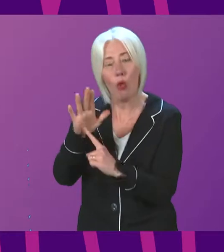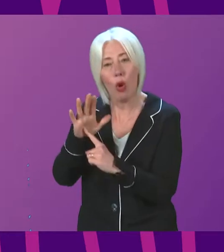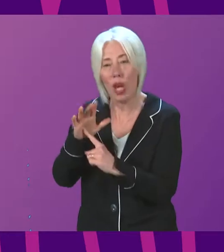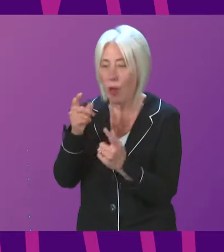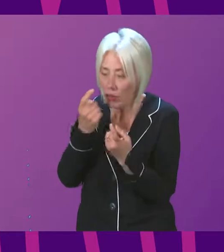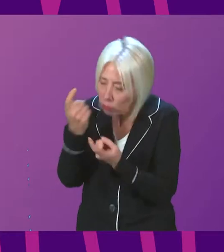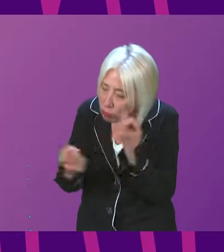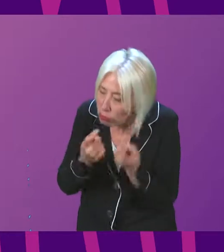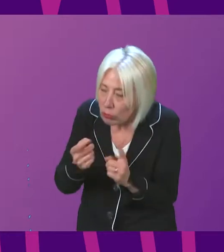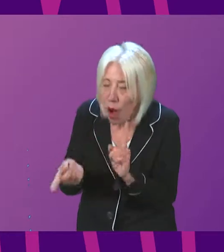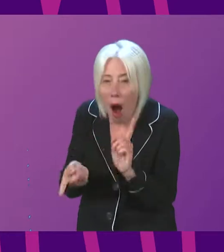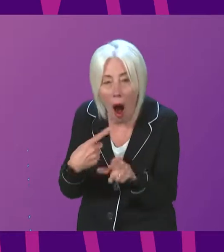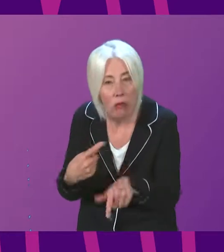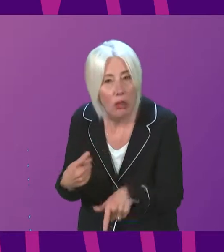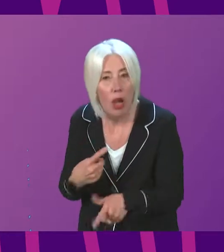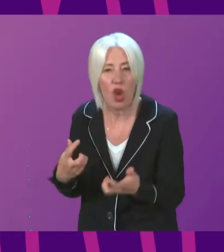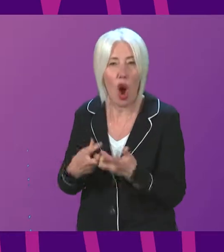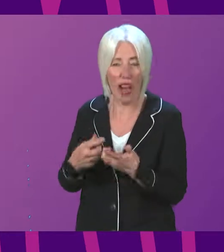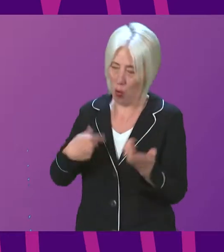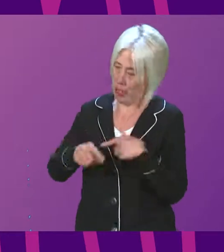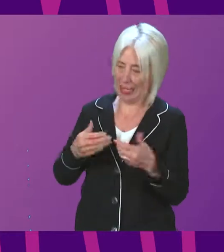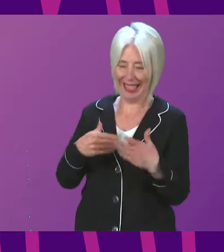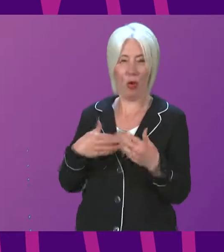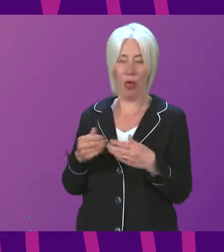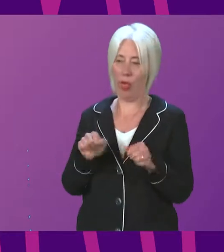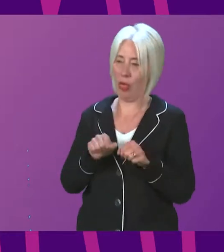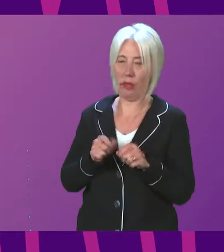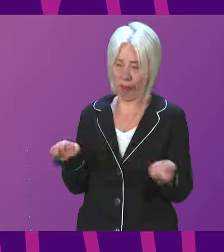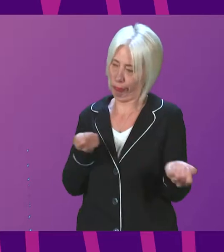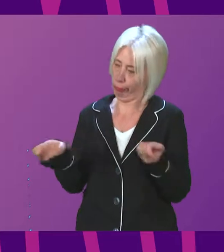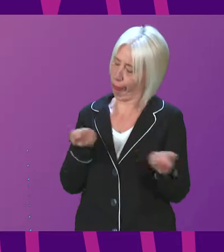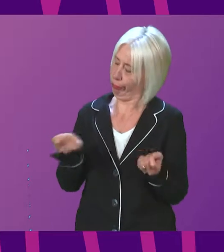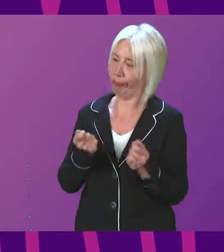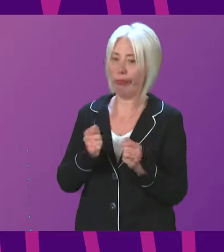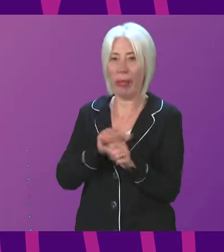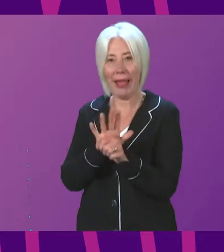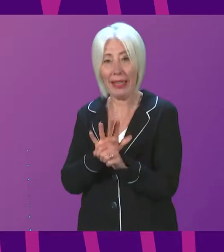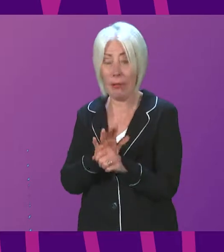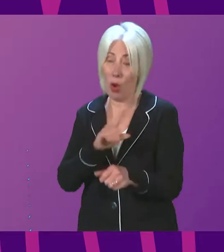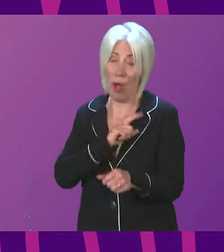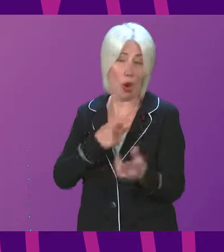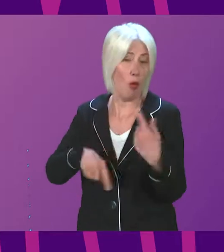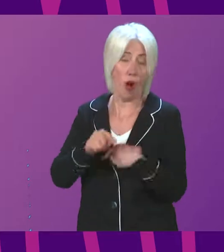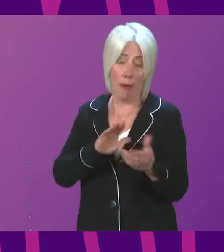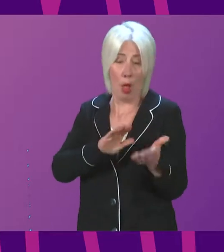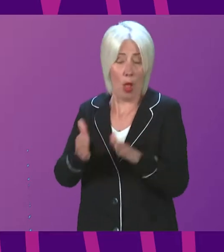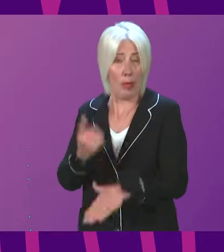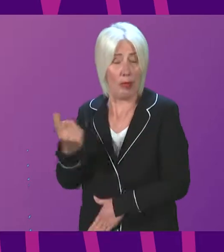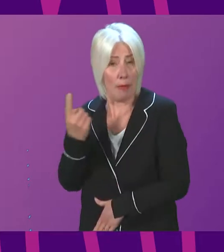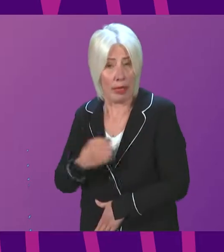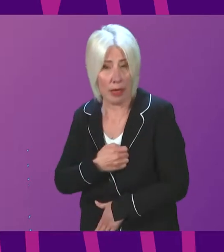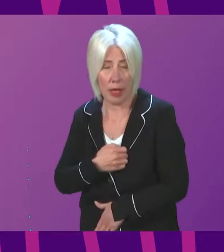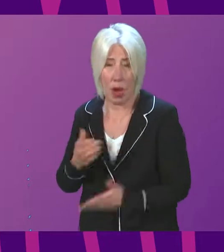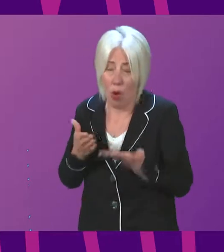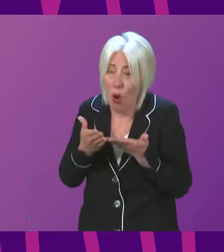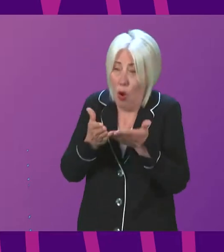answers around the handling of the pandemic, with so many of us touched by the loss of loved ones. The scope and scale of this inquiry